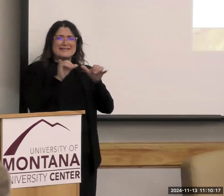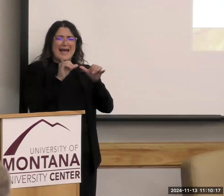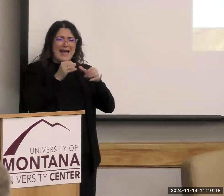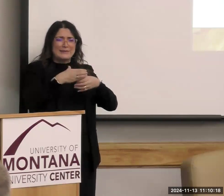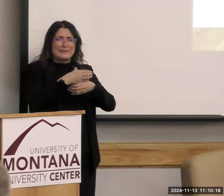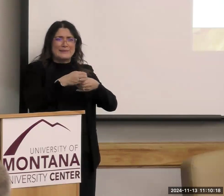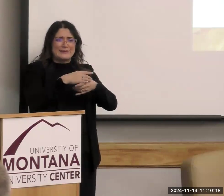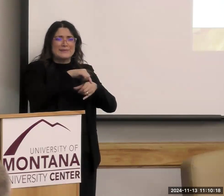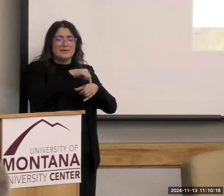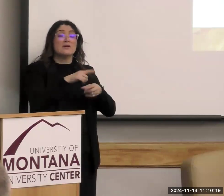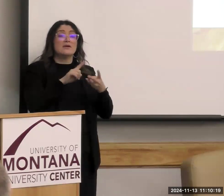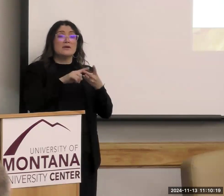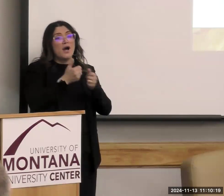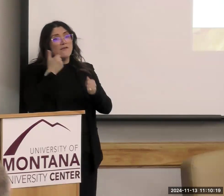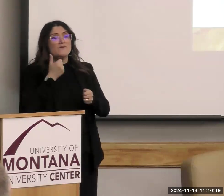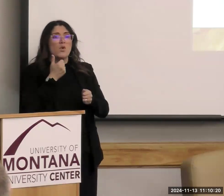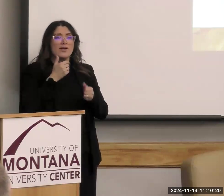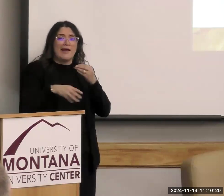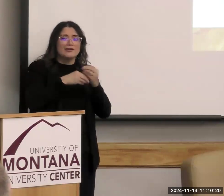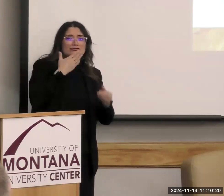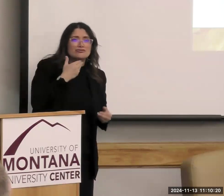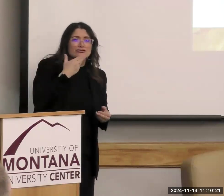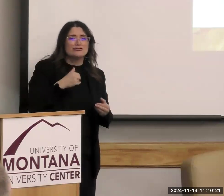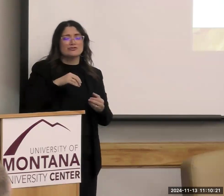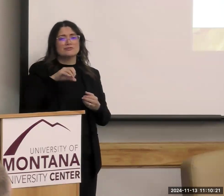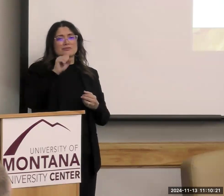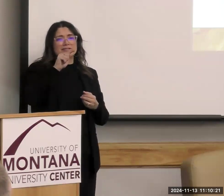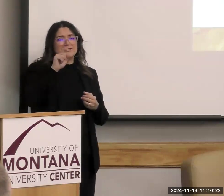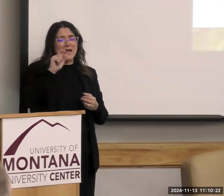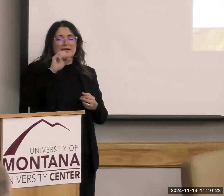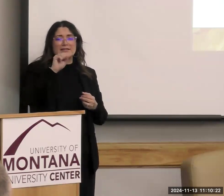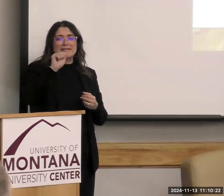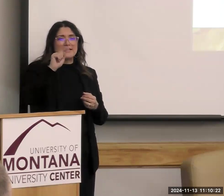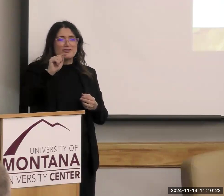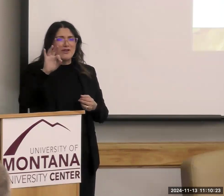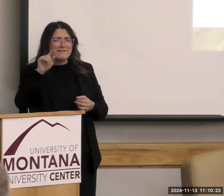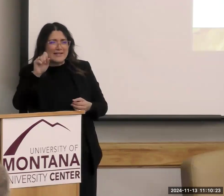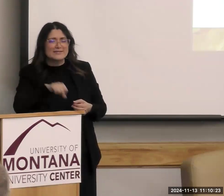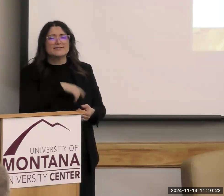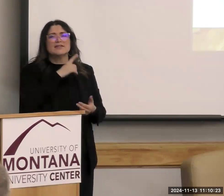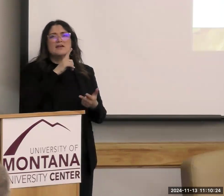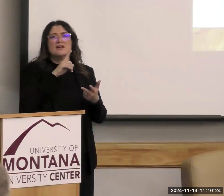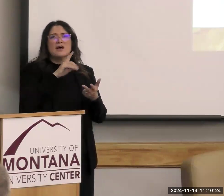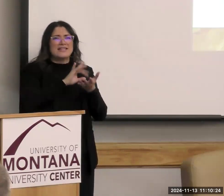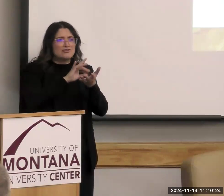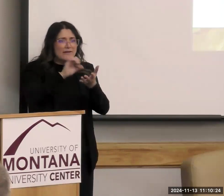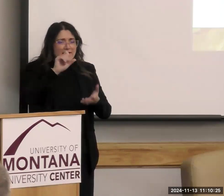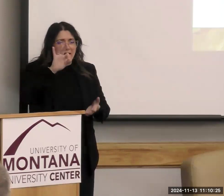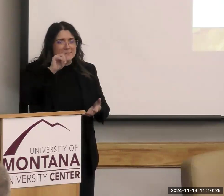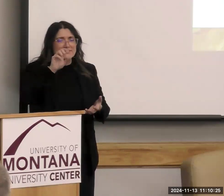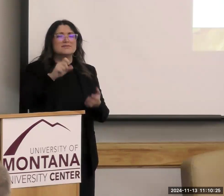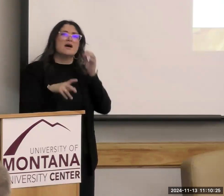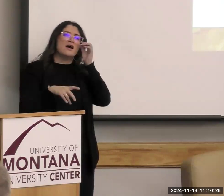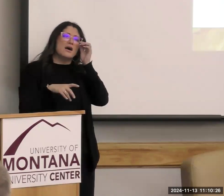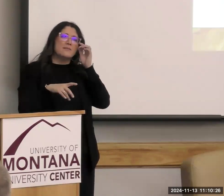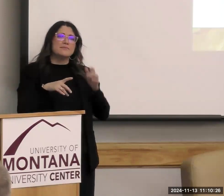added sugars, saturated fats, sodium. doesn't affect your – sodium doesn't improve our health, but